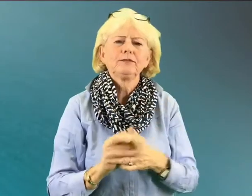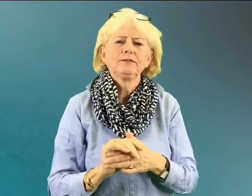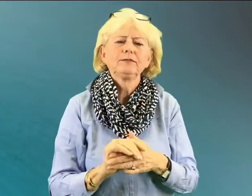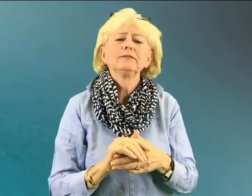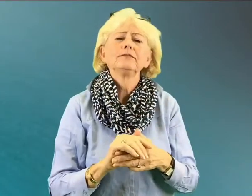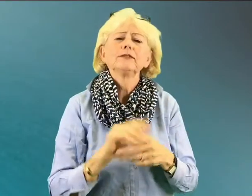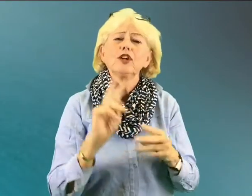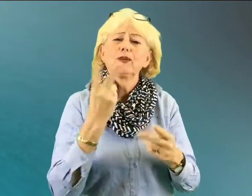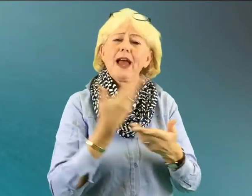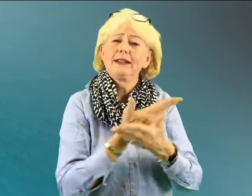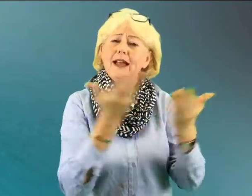Good.